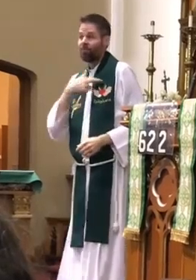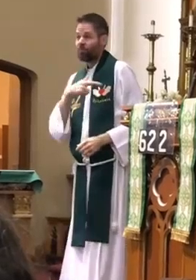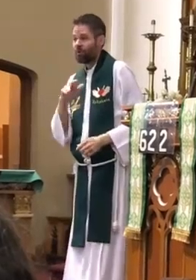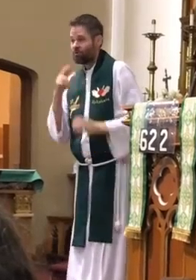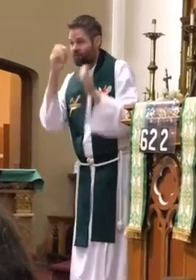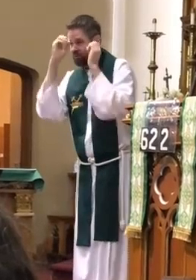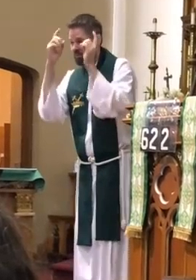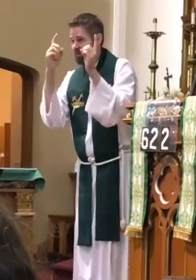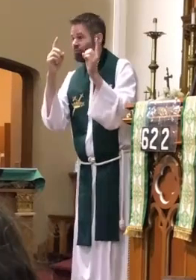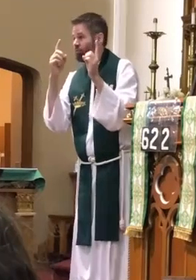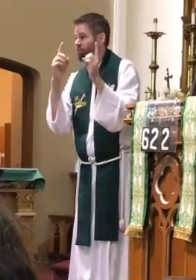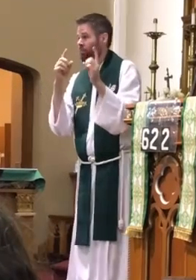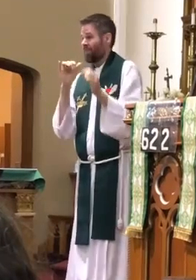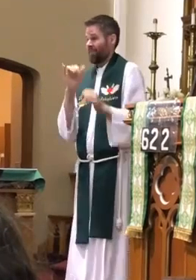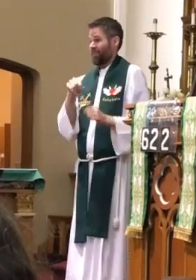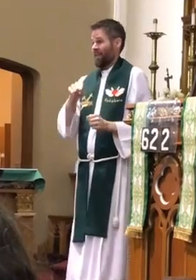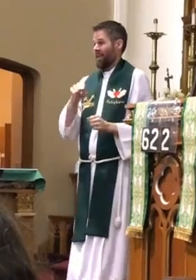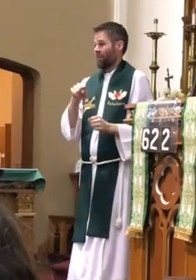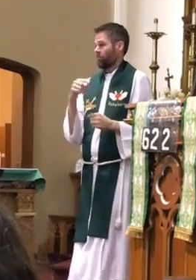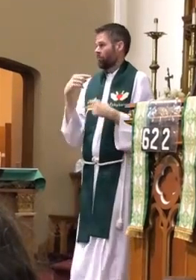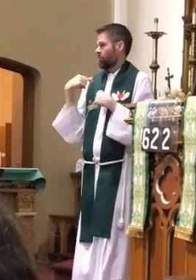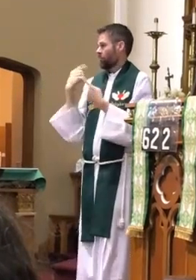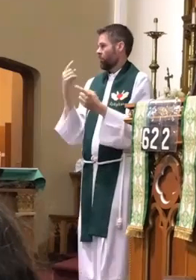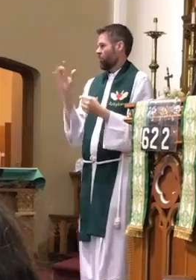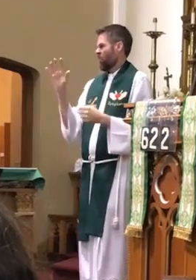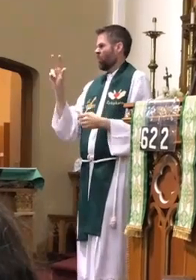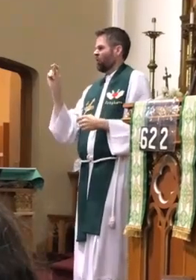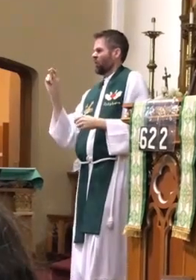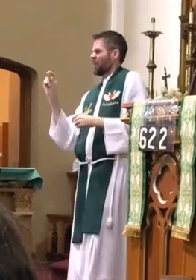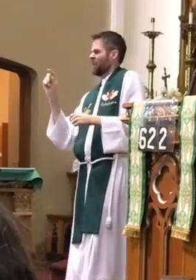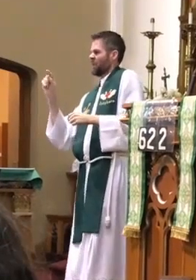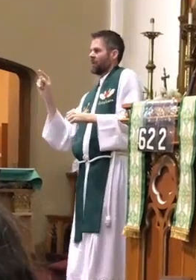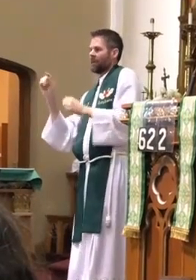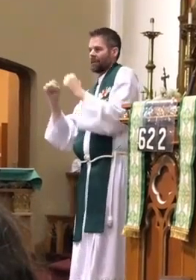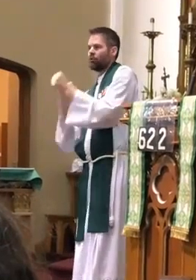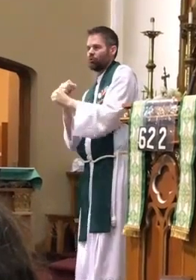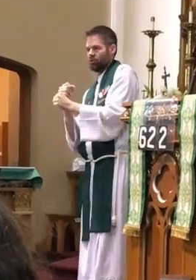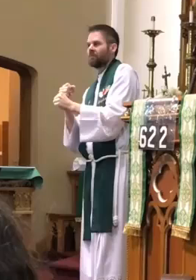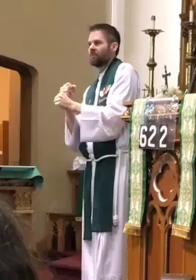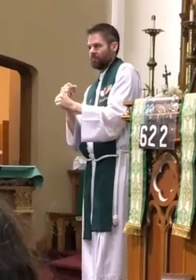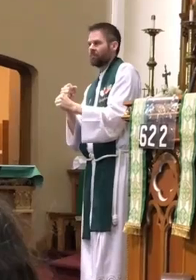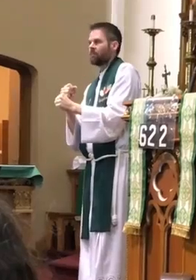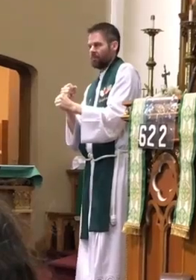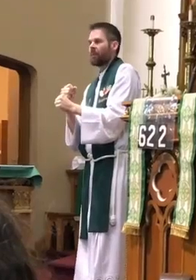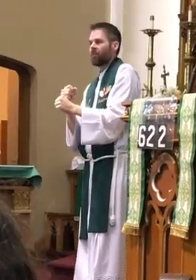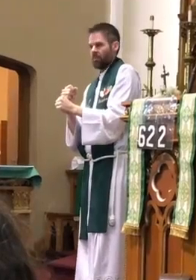Bible study, Deaf religious education. And she's been doing that for 30 plus years.